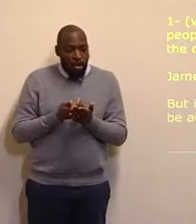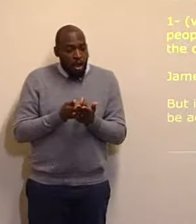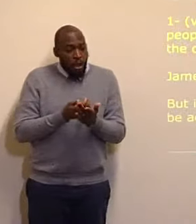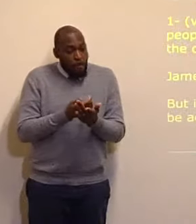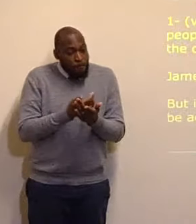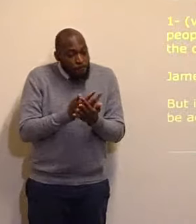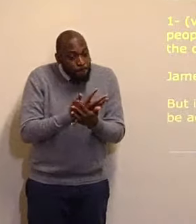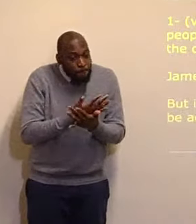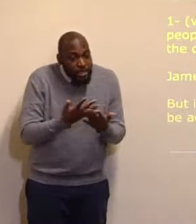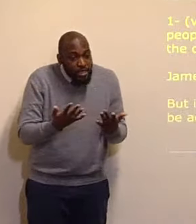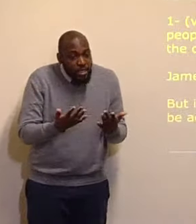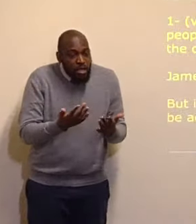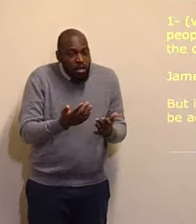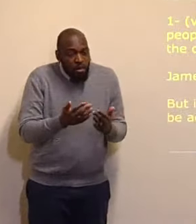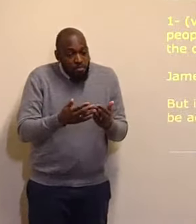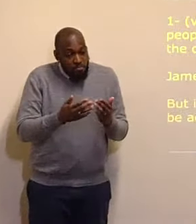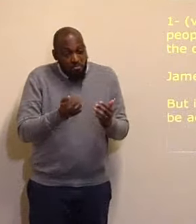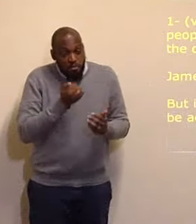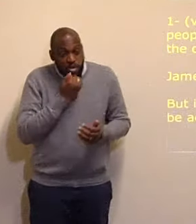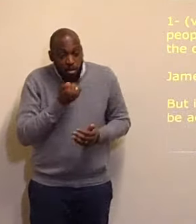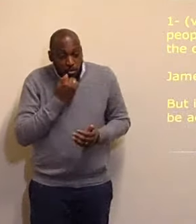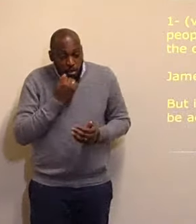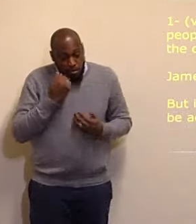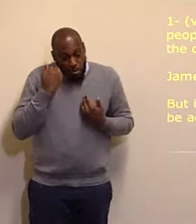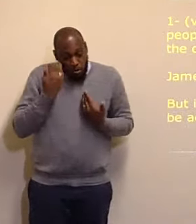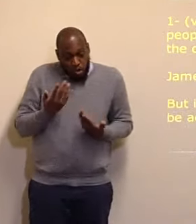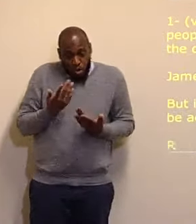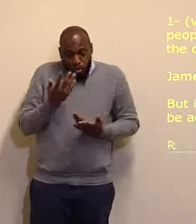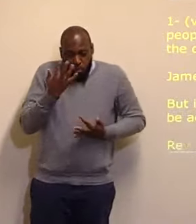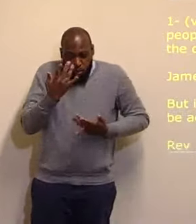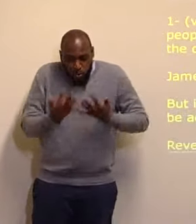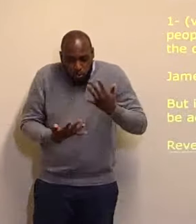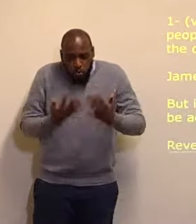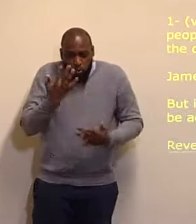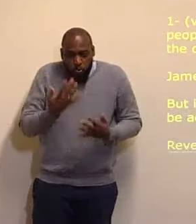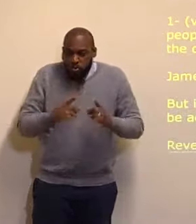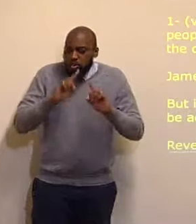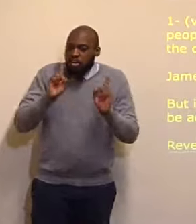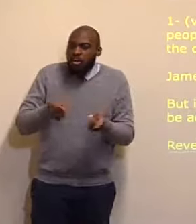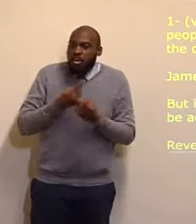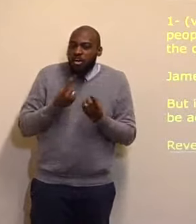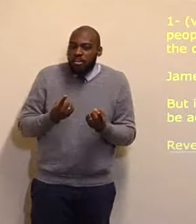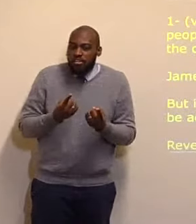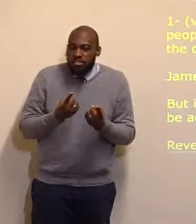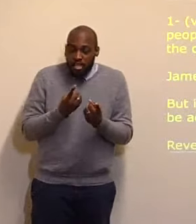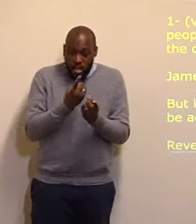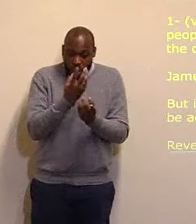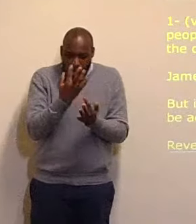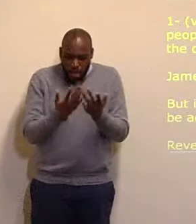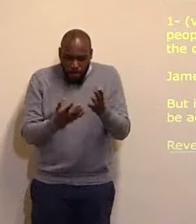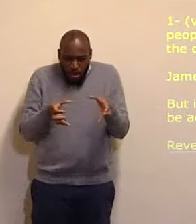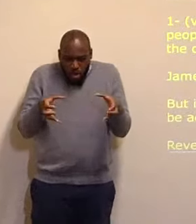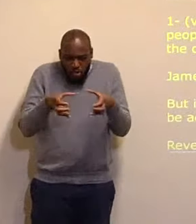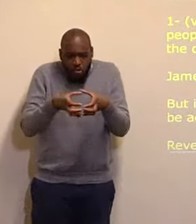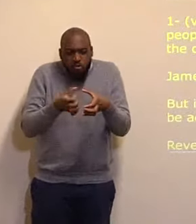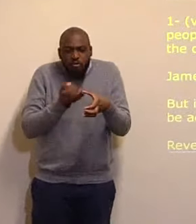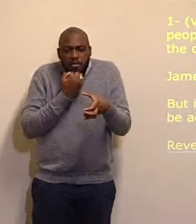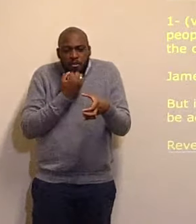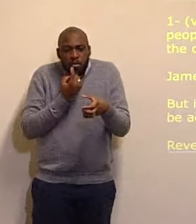can count, no man can number, and that number, is made of people, of all kindred, all nations,